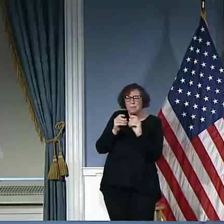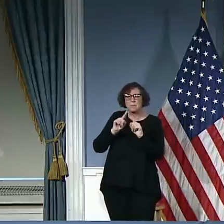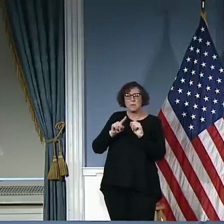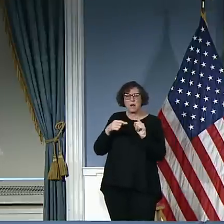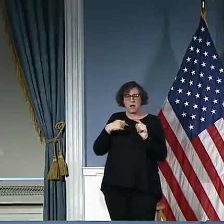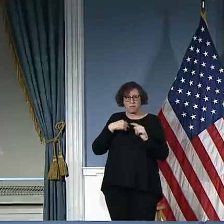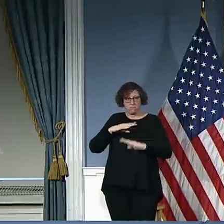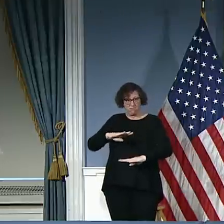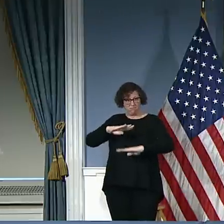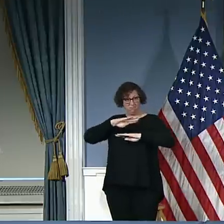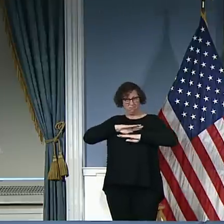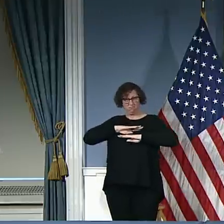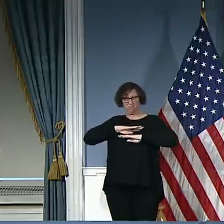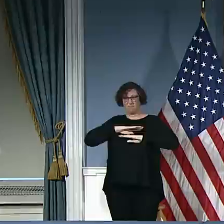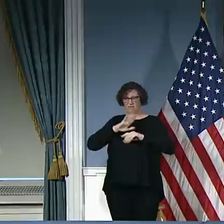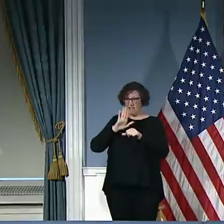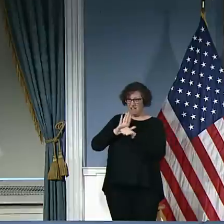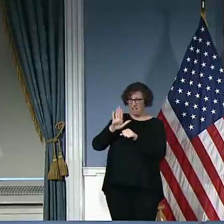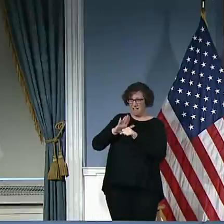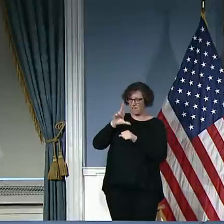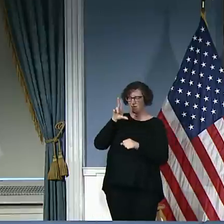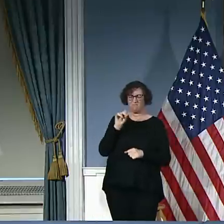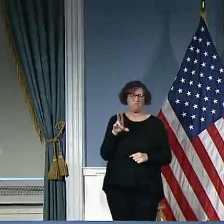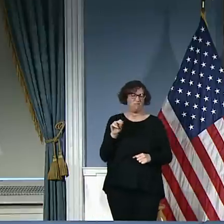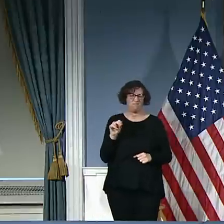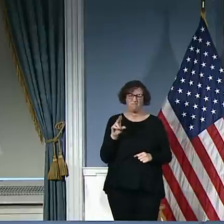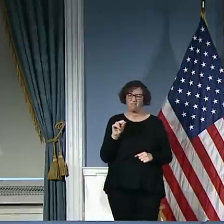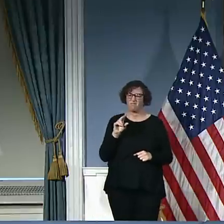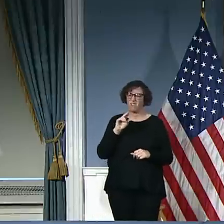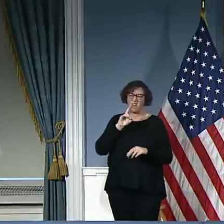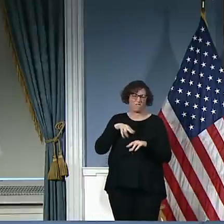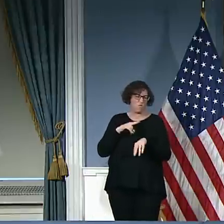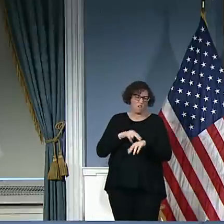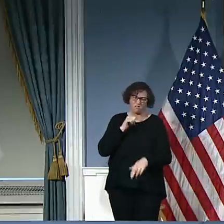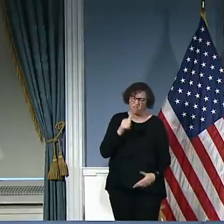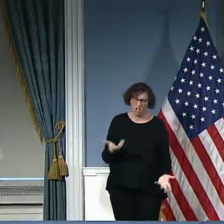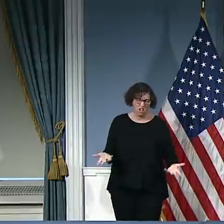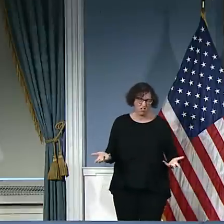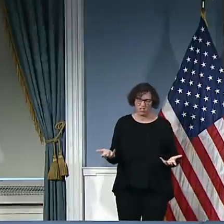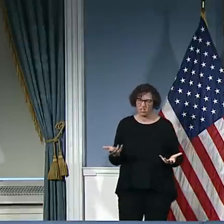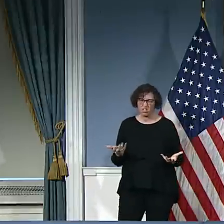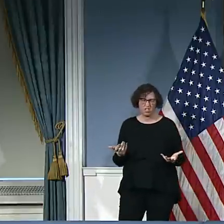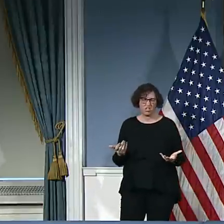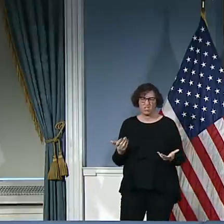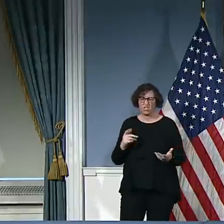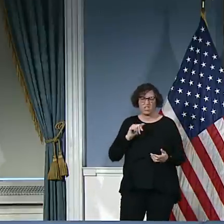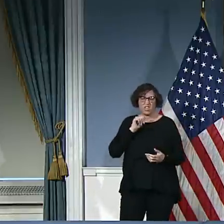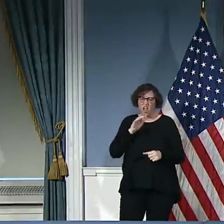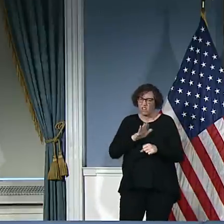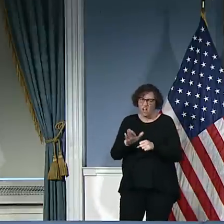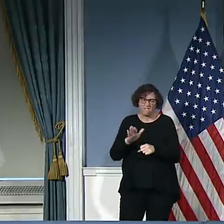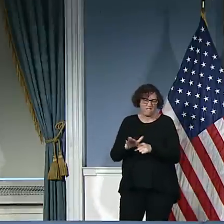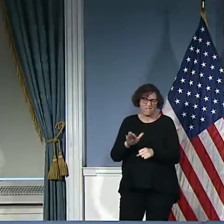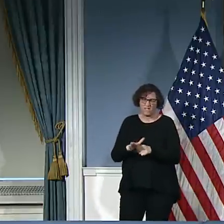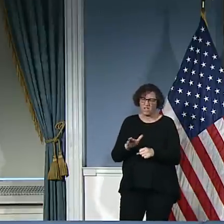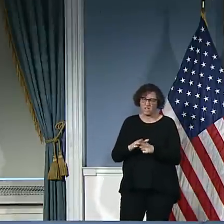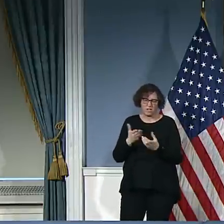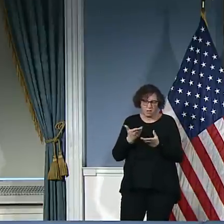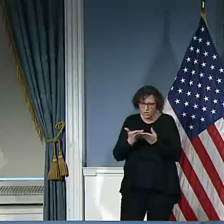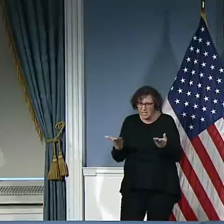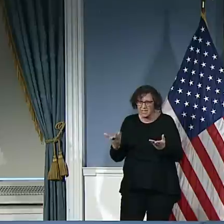finally a flow of real resources for New York City. mean, literally a week ago at this time,